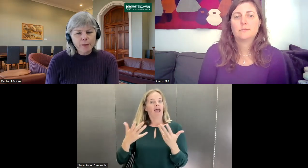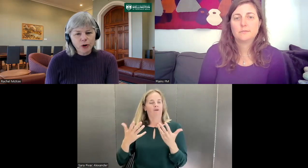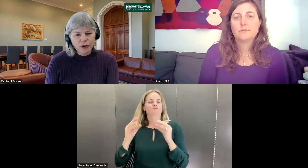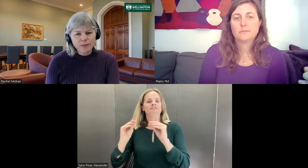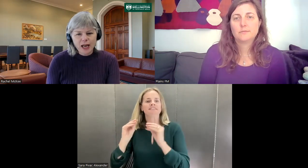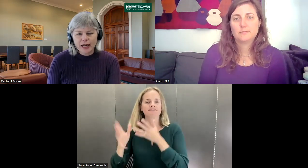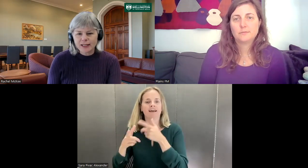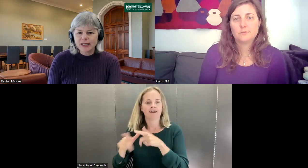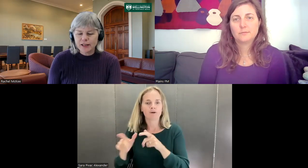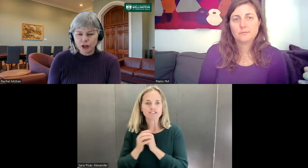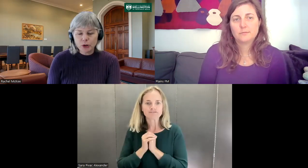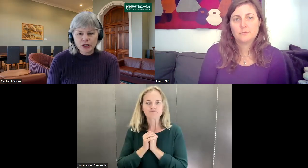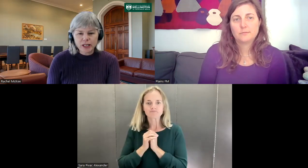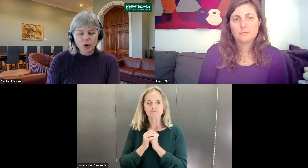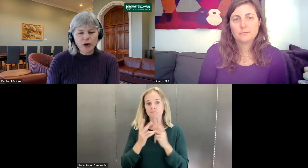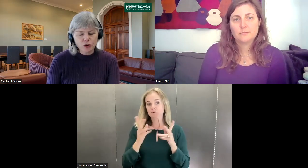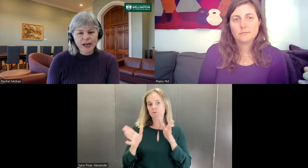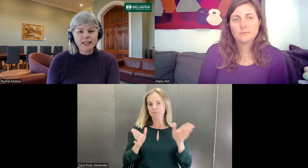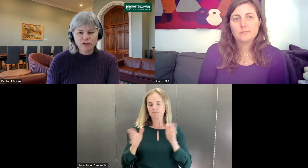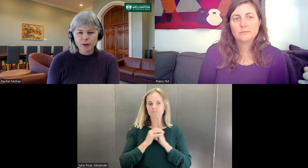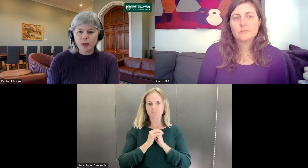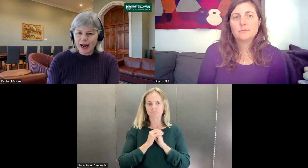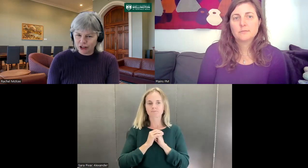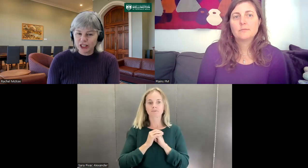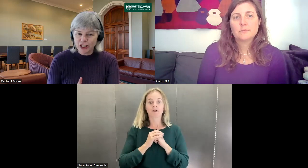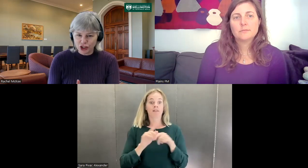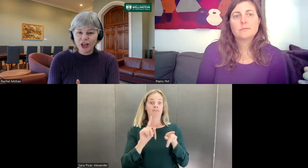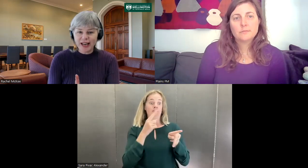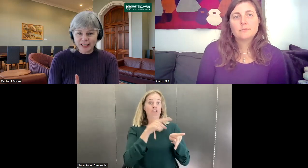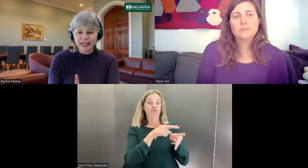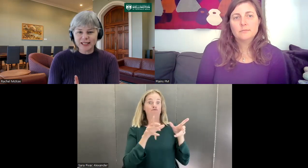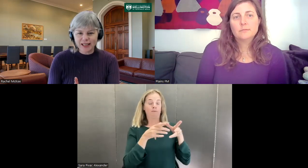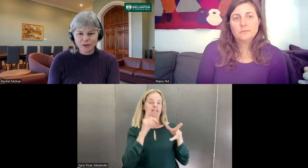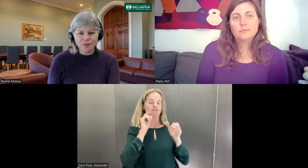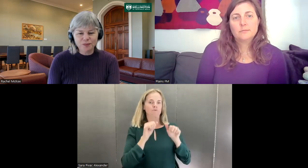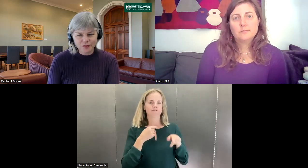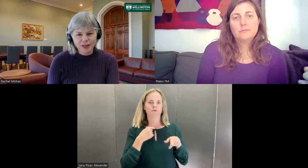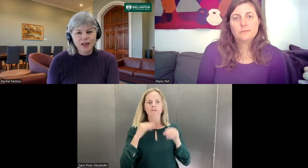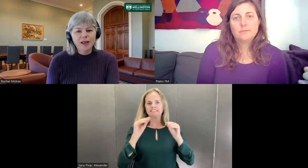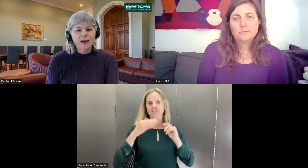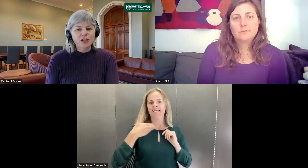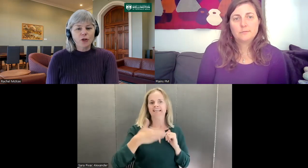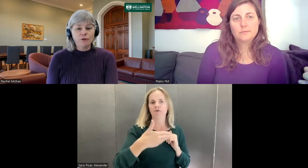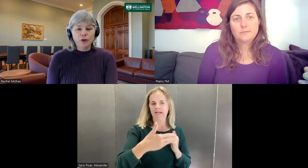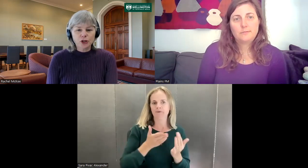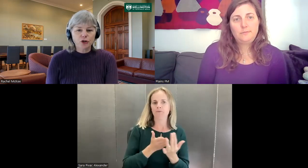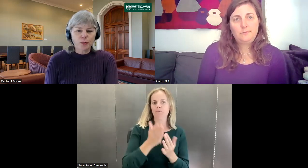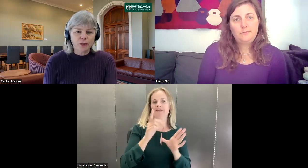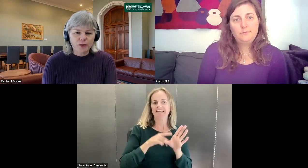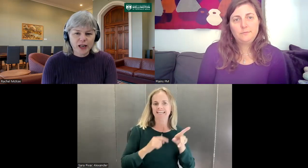program targets the deaf community, where we're training deaf people how to teach NZSL. So the first group of hearing